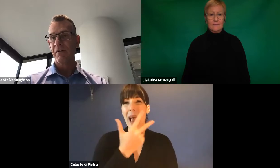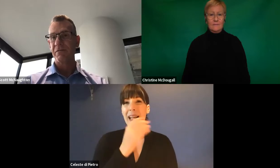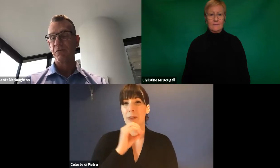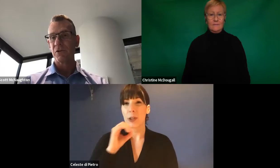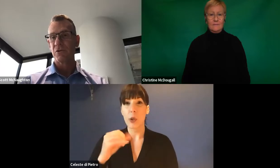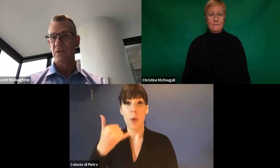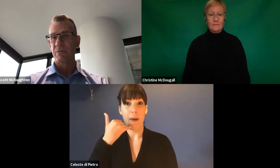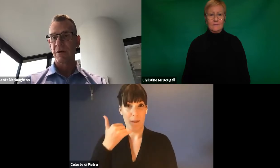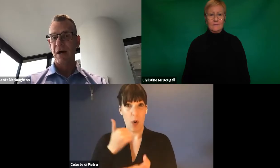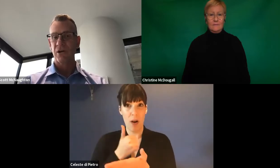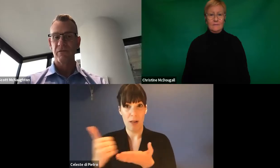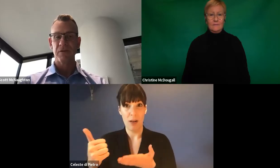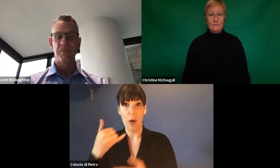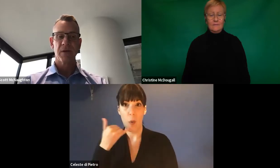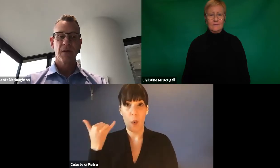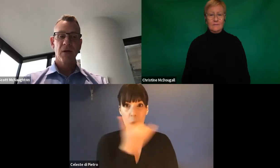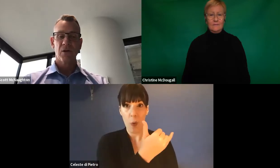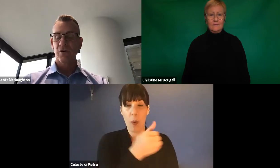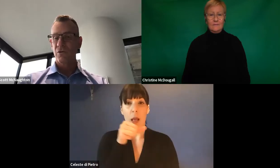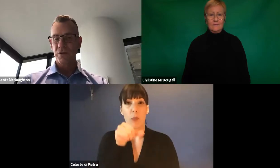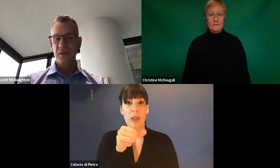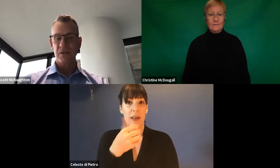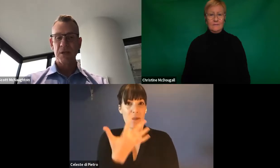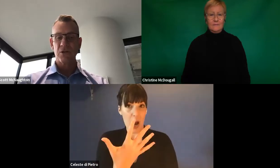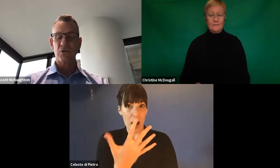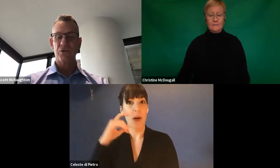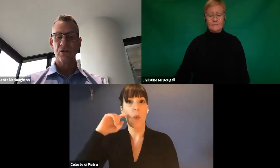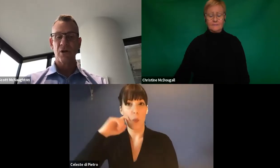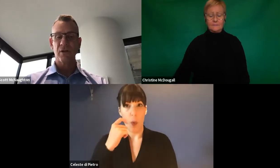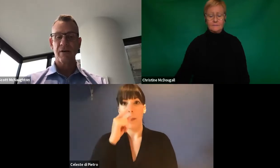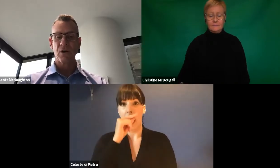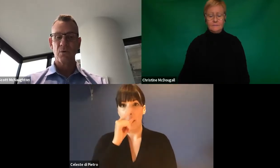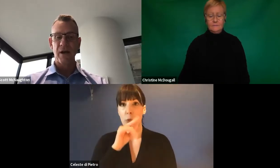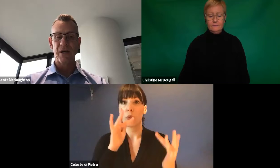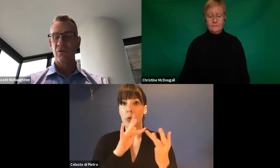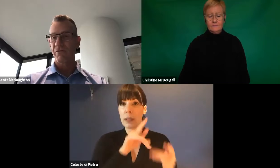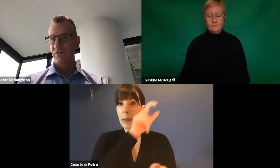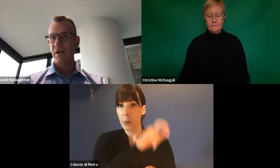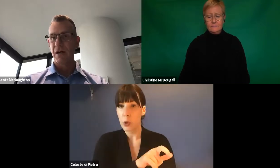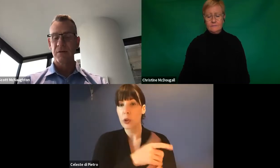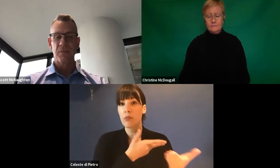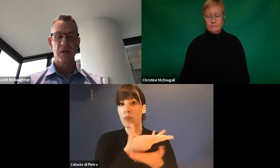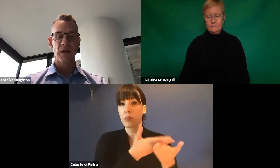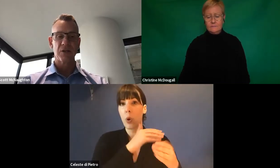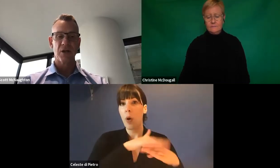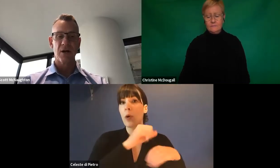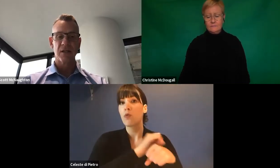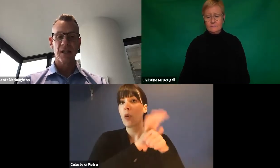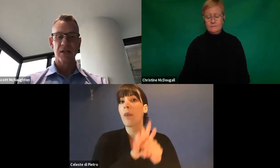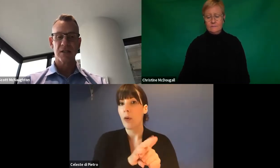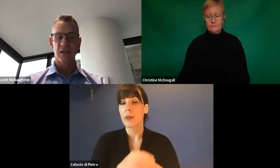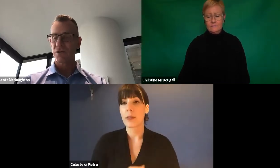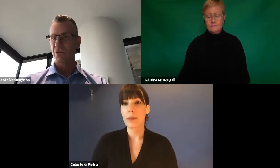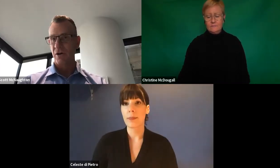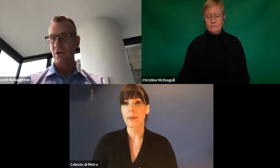press 5 when we talk to someone about COVID. You can, of course, as I mentioned, talk to your local area coordinator or a younger child